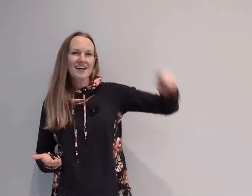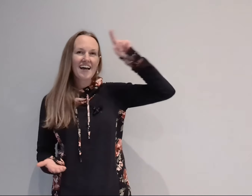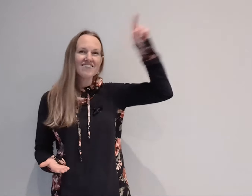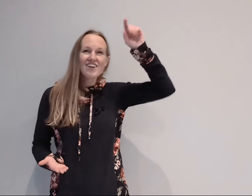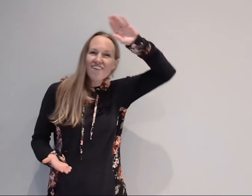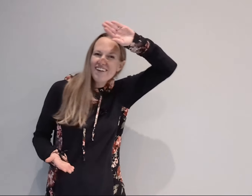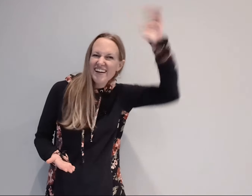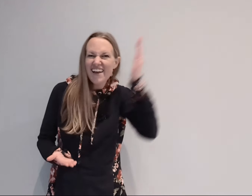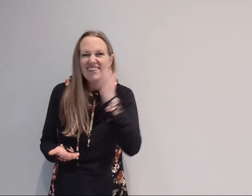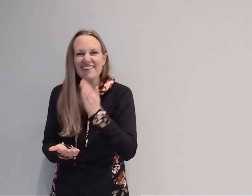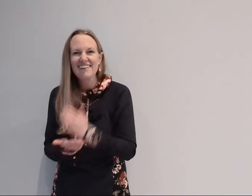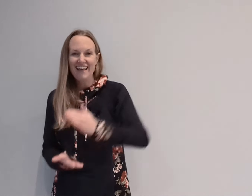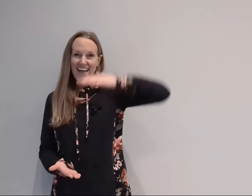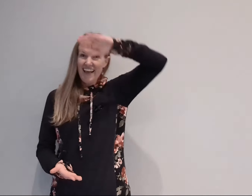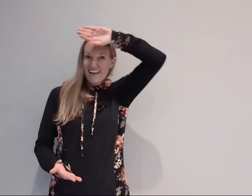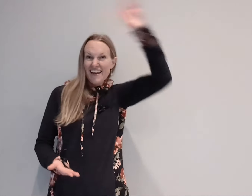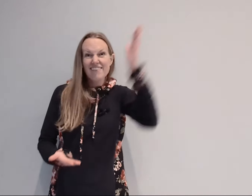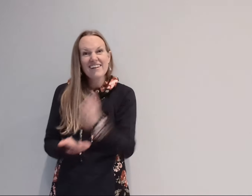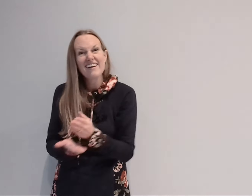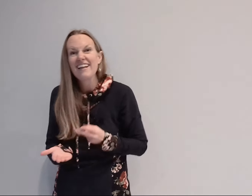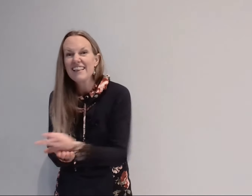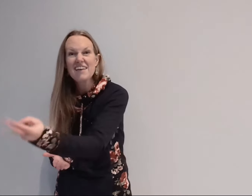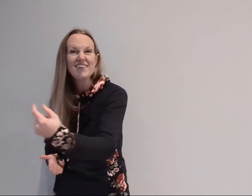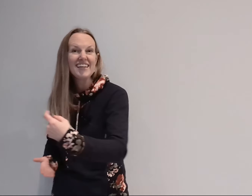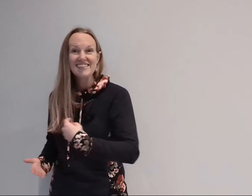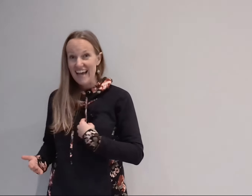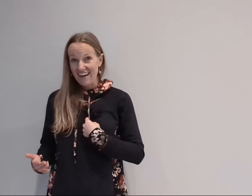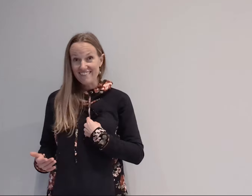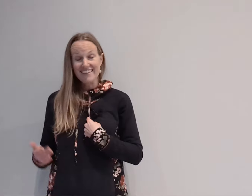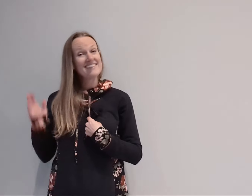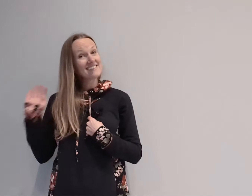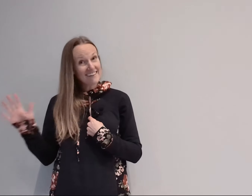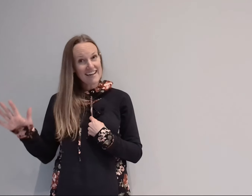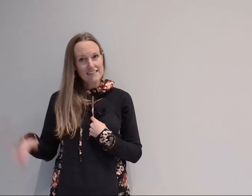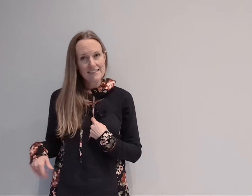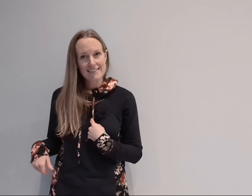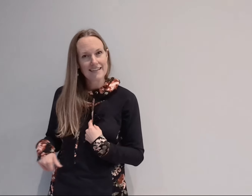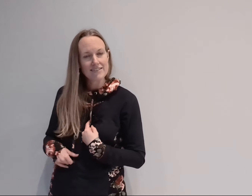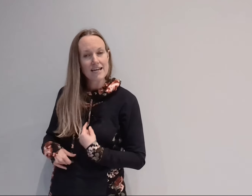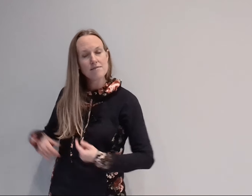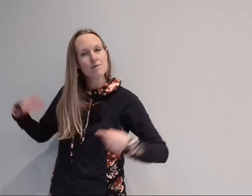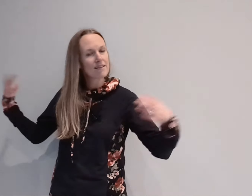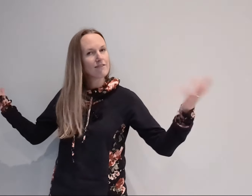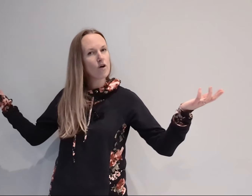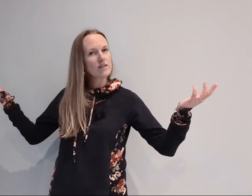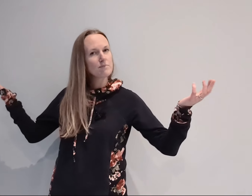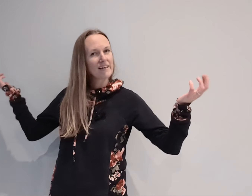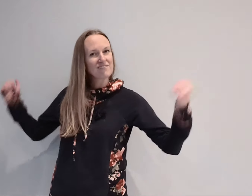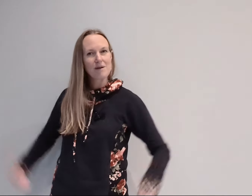time you're never gonna let never gonna let me down in the song it actually does it seven times but I think four is plenty for